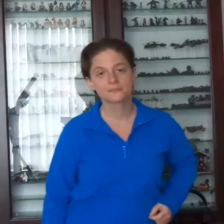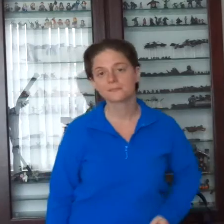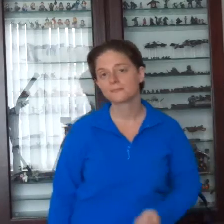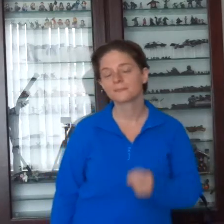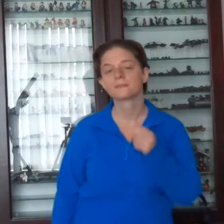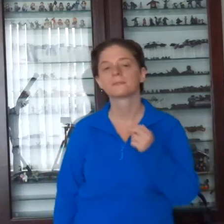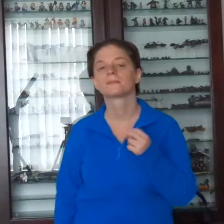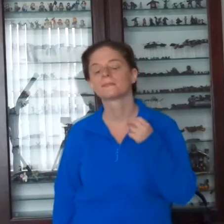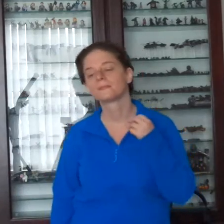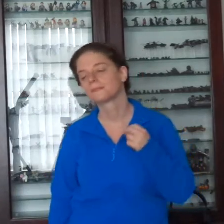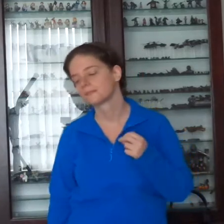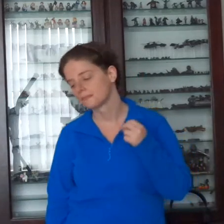Oh,